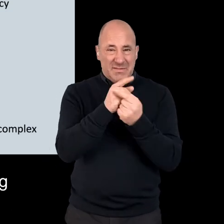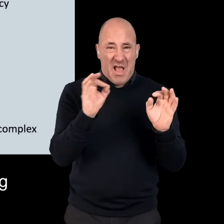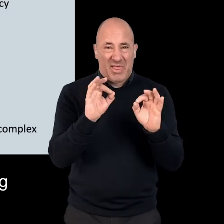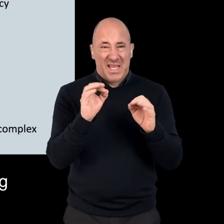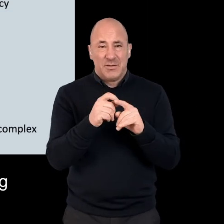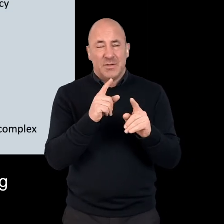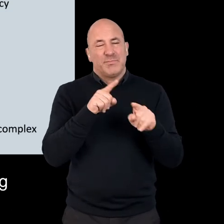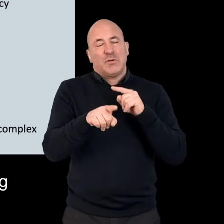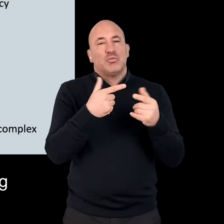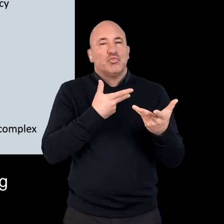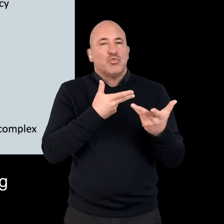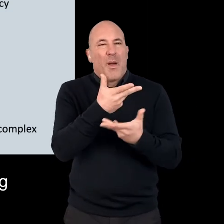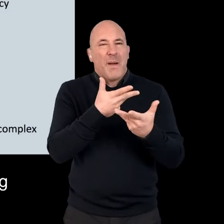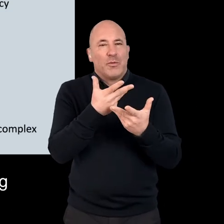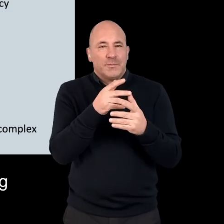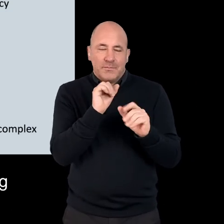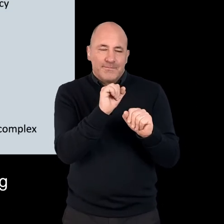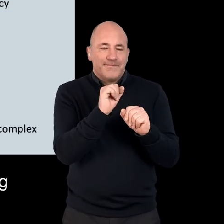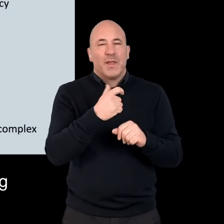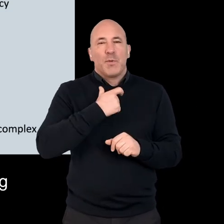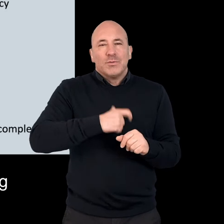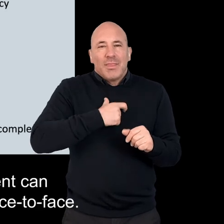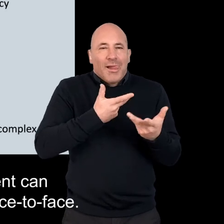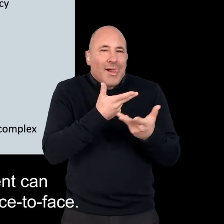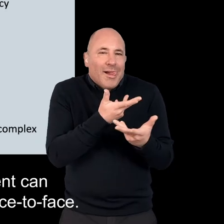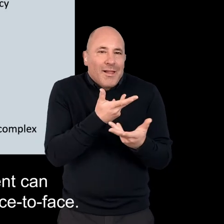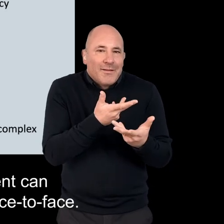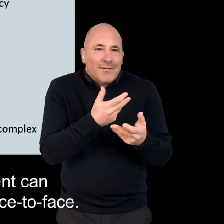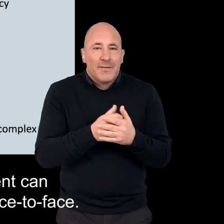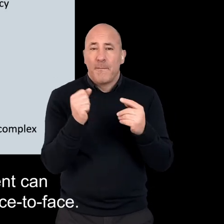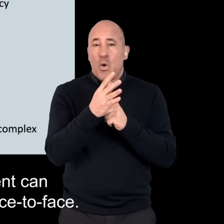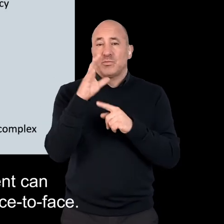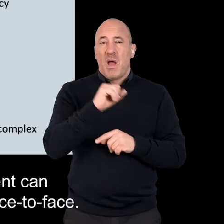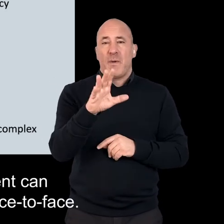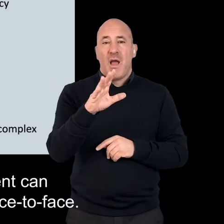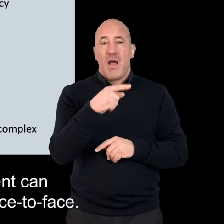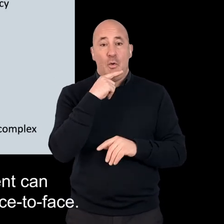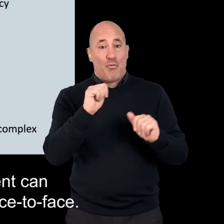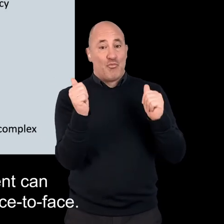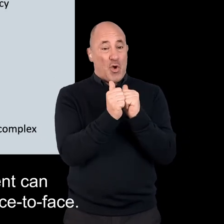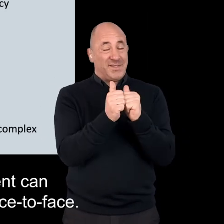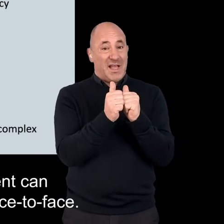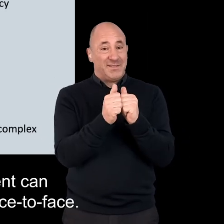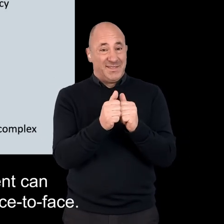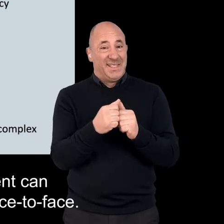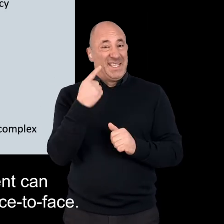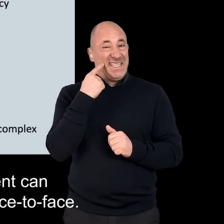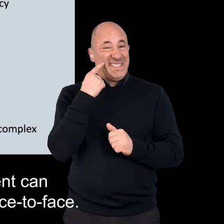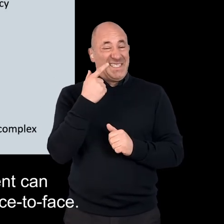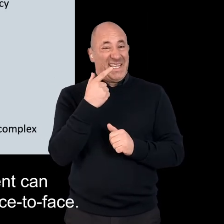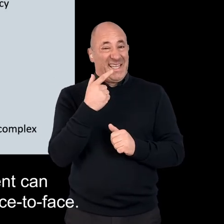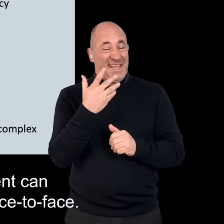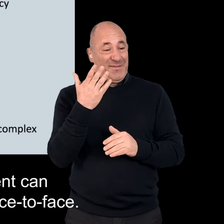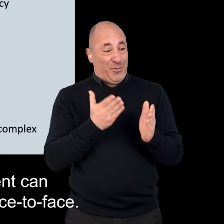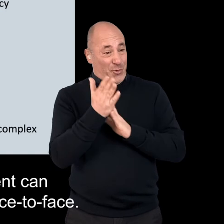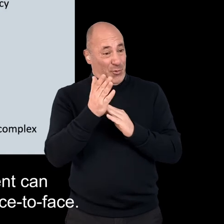beneficial. For example, when discussing more intimate matters. It's important to remember that consent can be really difficult